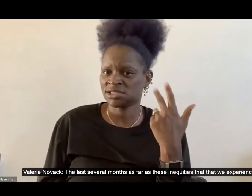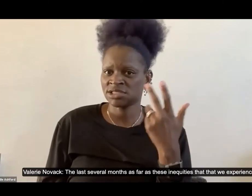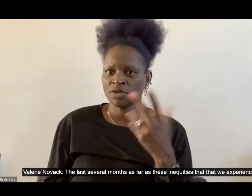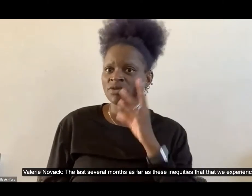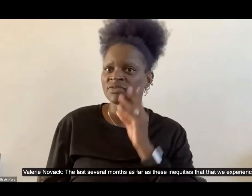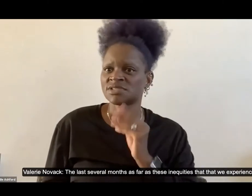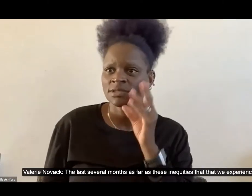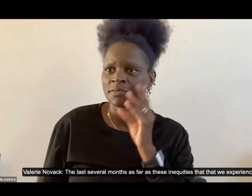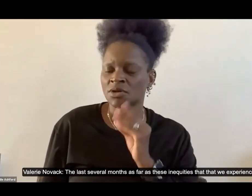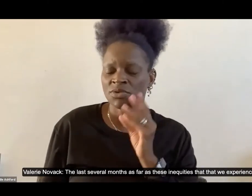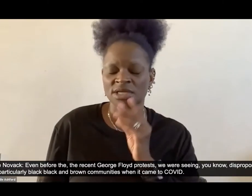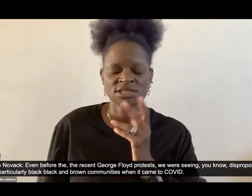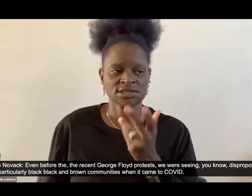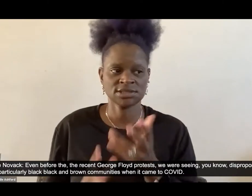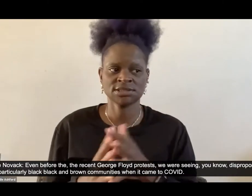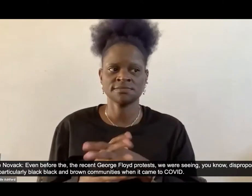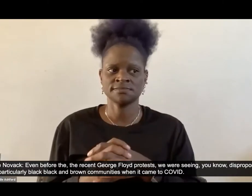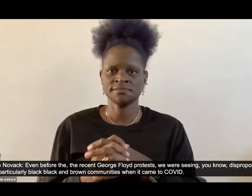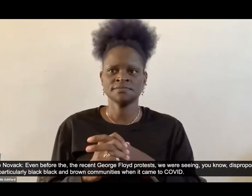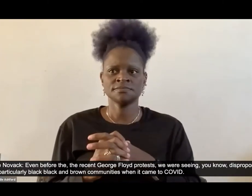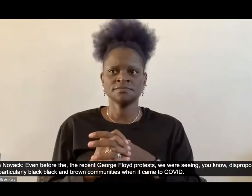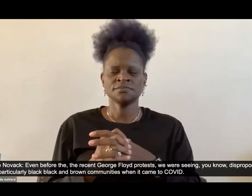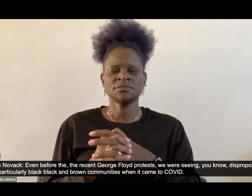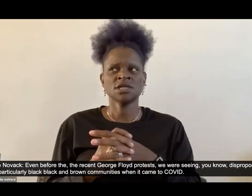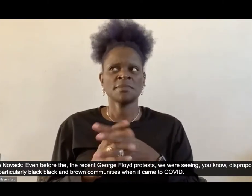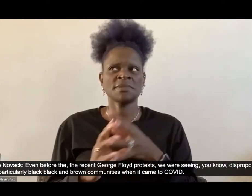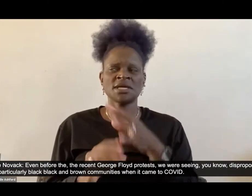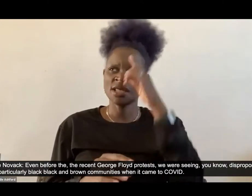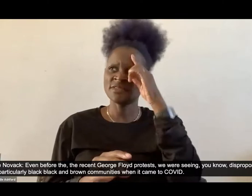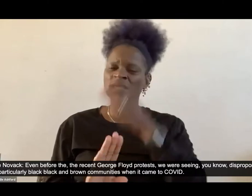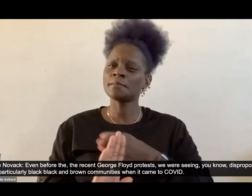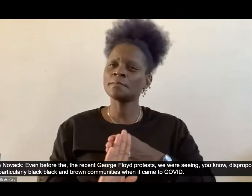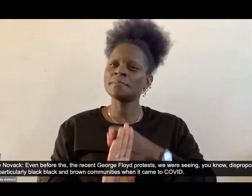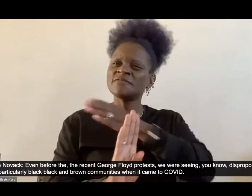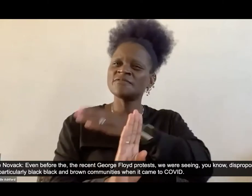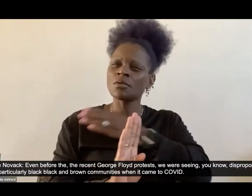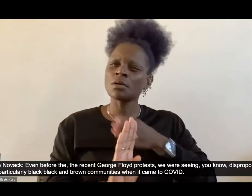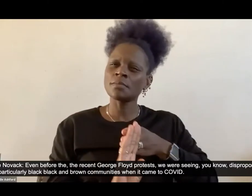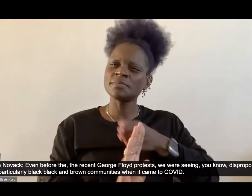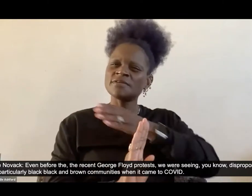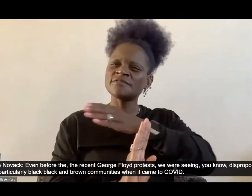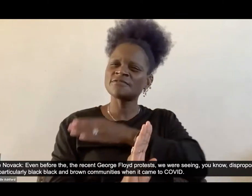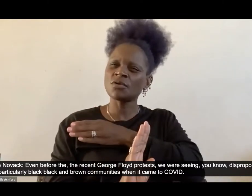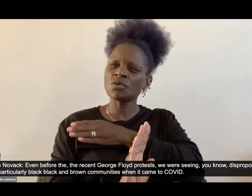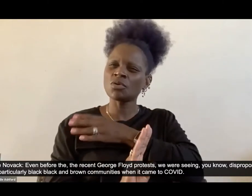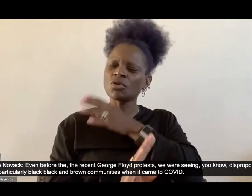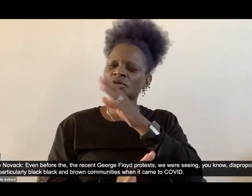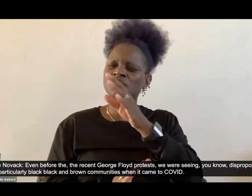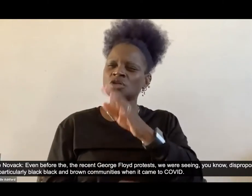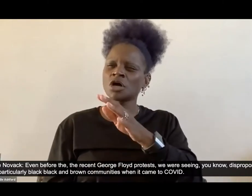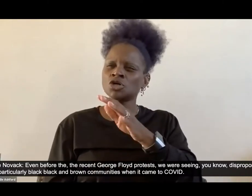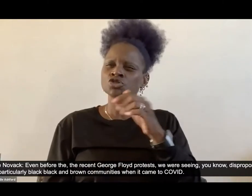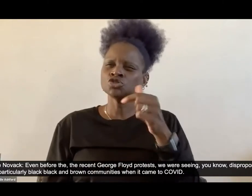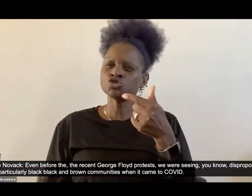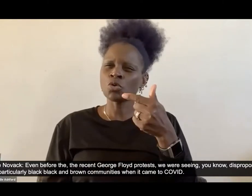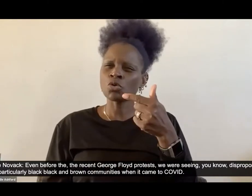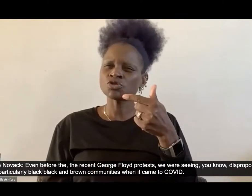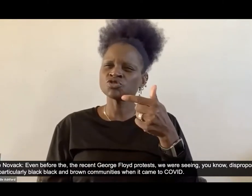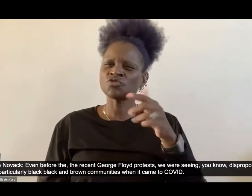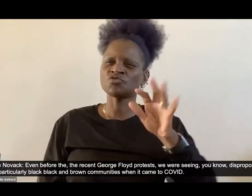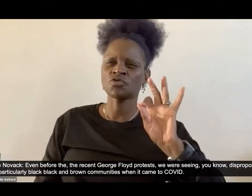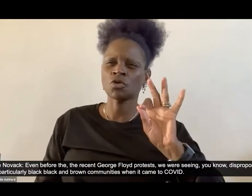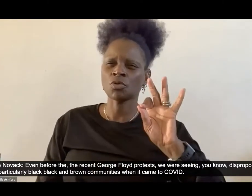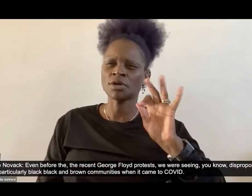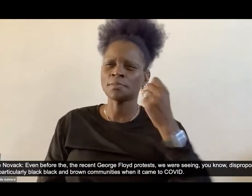um, even before the, the recent, um, George Floyd protests, we were